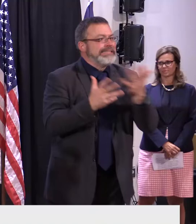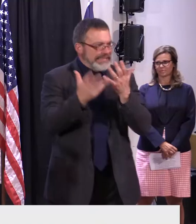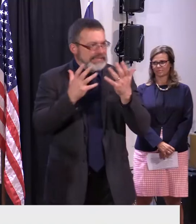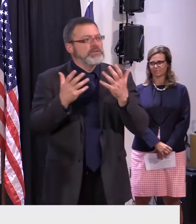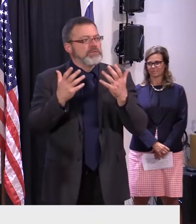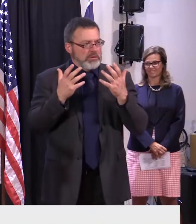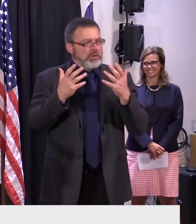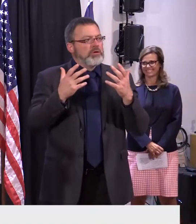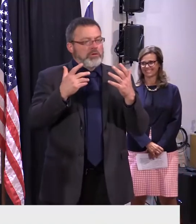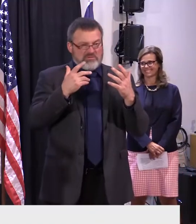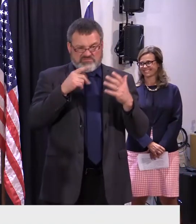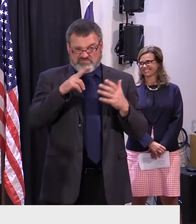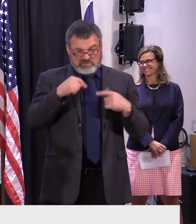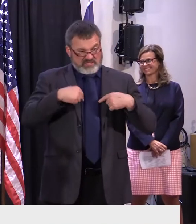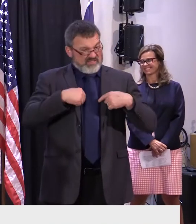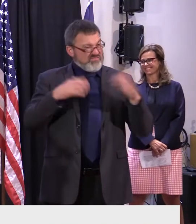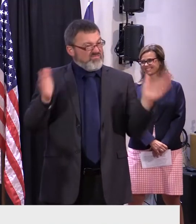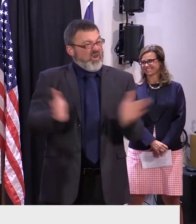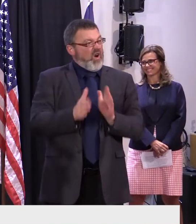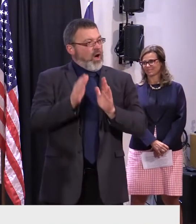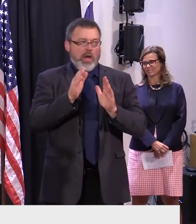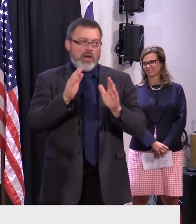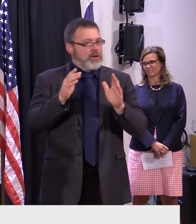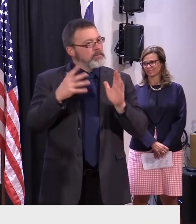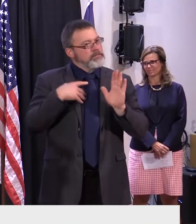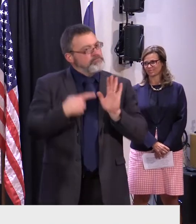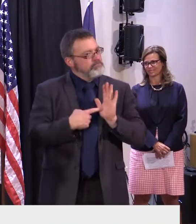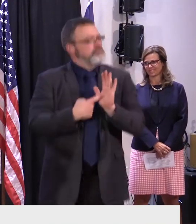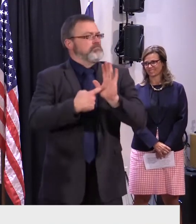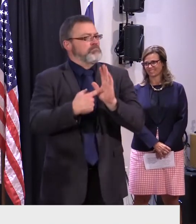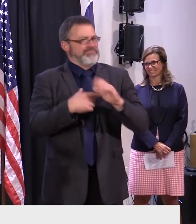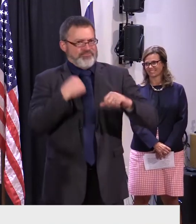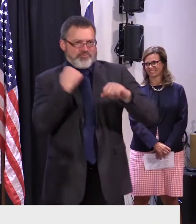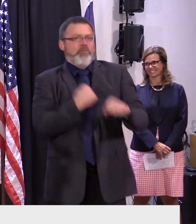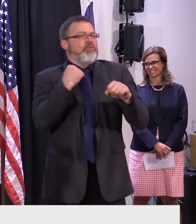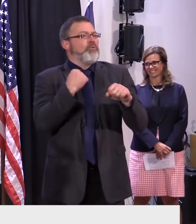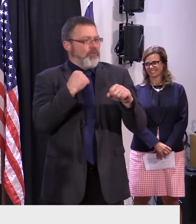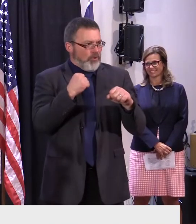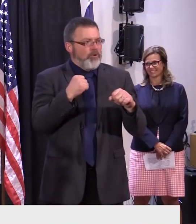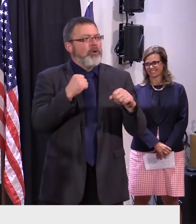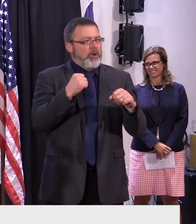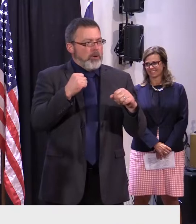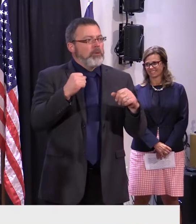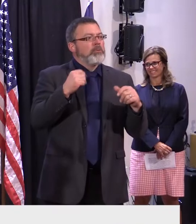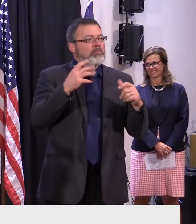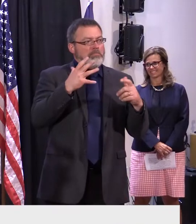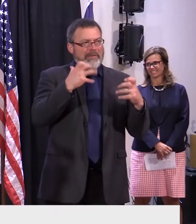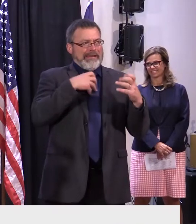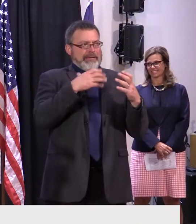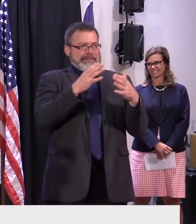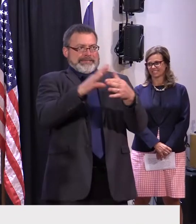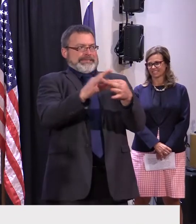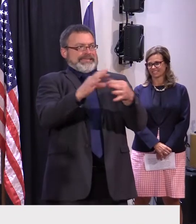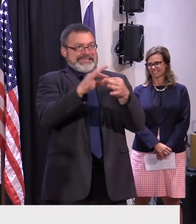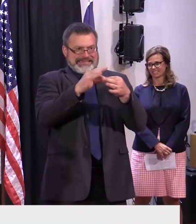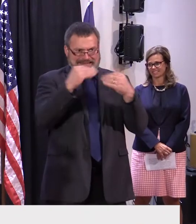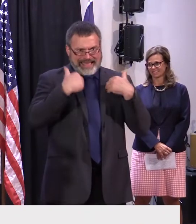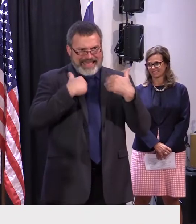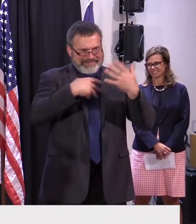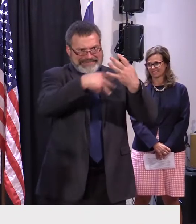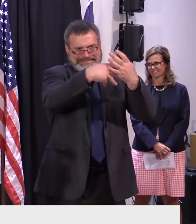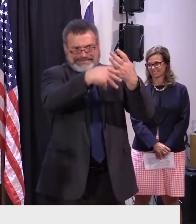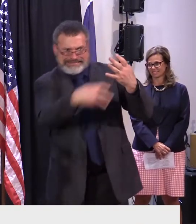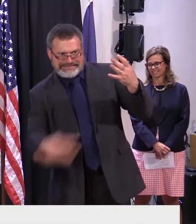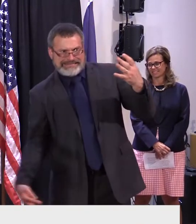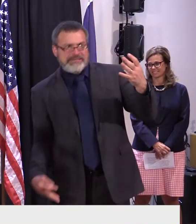punch over our weight. We also want these Canadian companies to know that we do have incentive programs. And we need to continue to